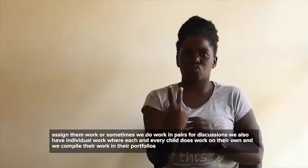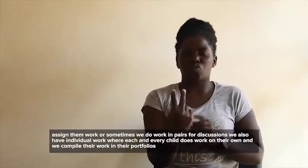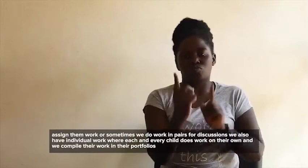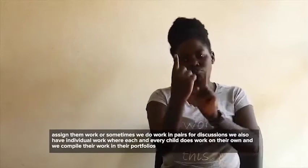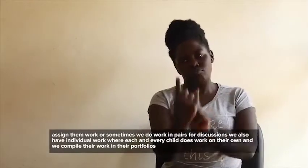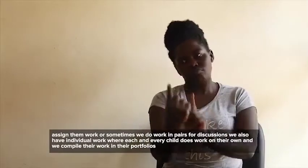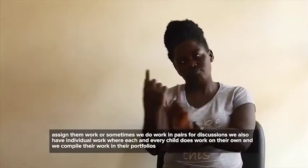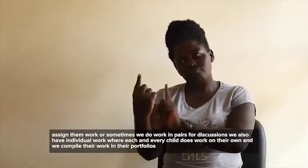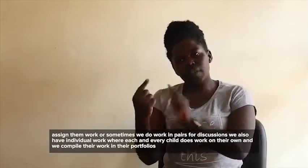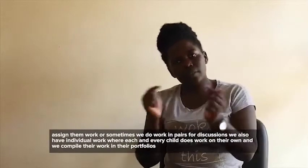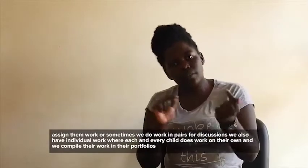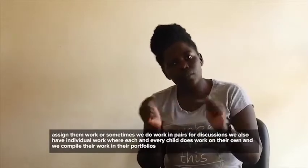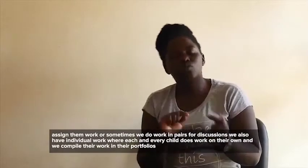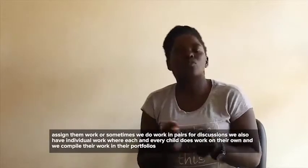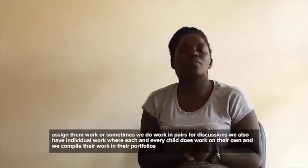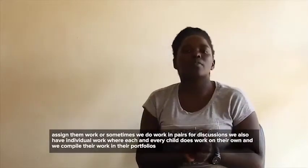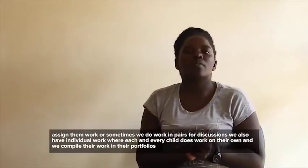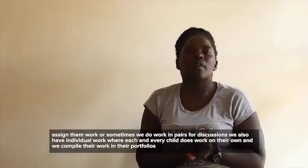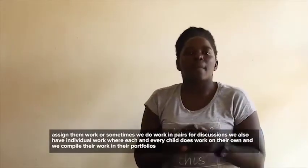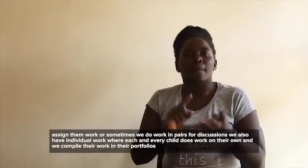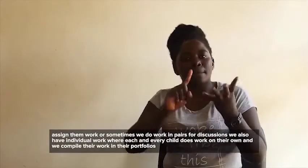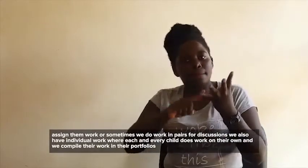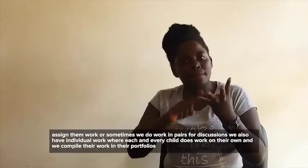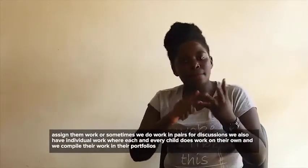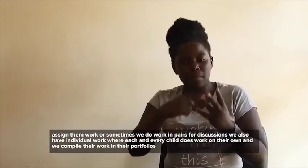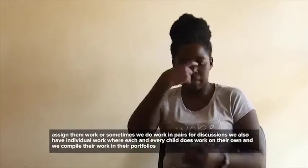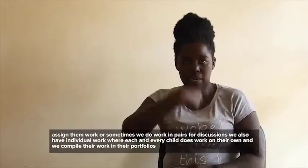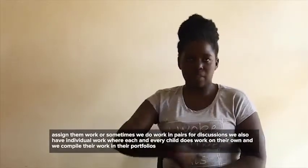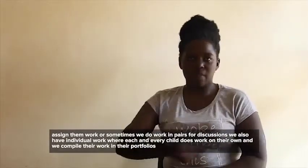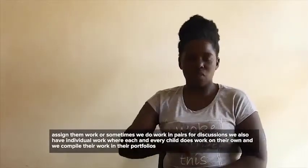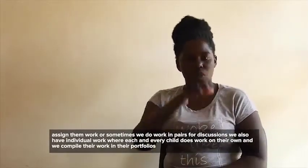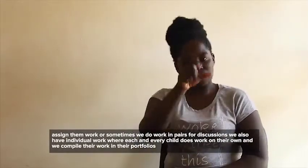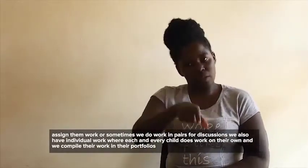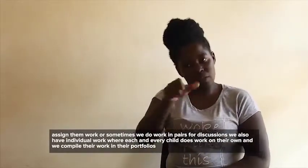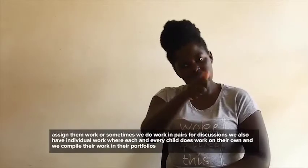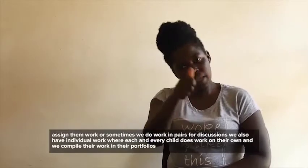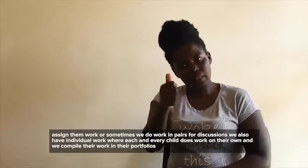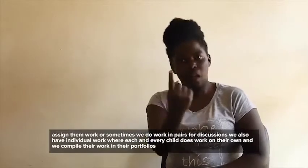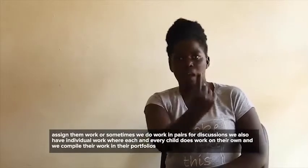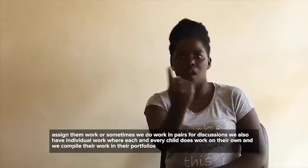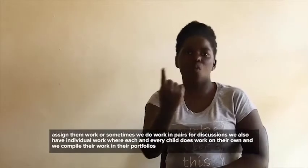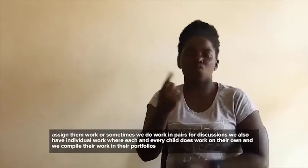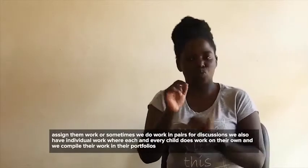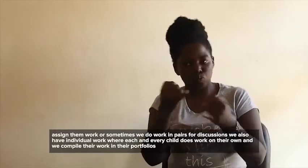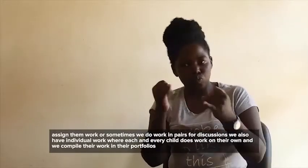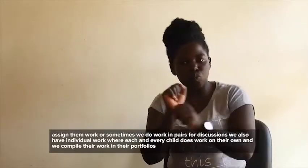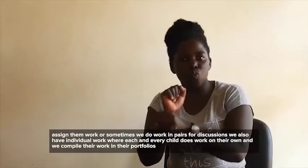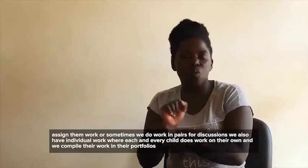work. Or sometimes we do work in pairs for discussions. We also have